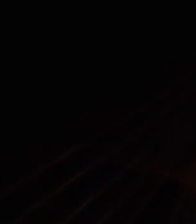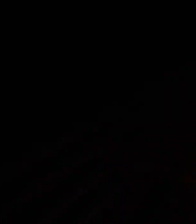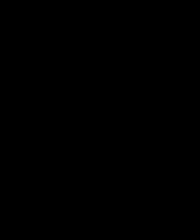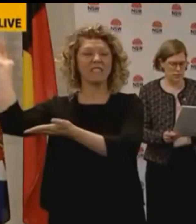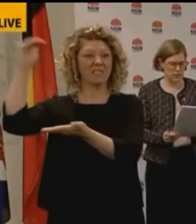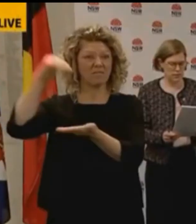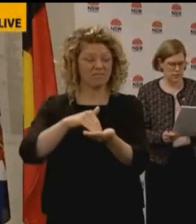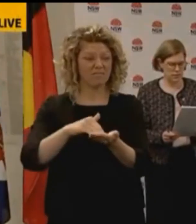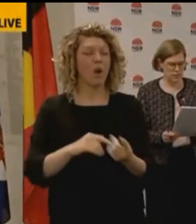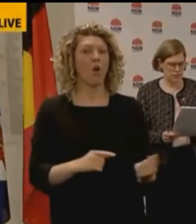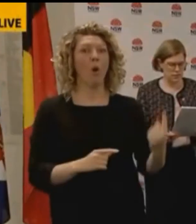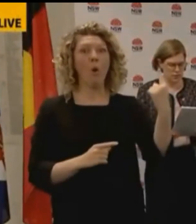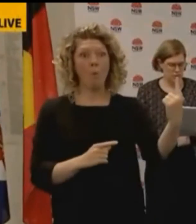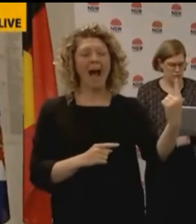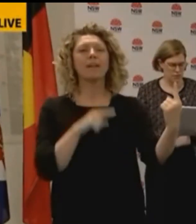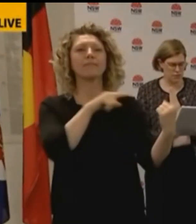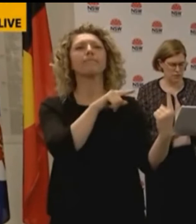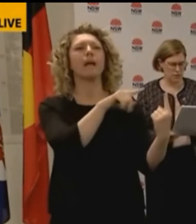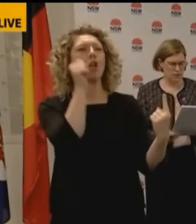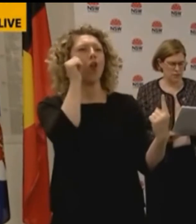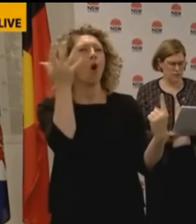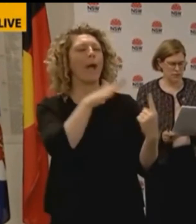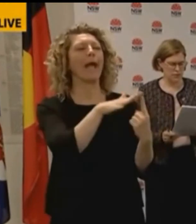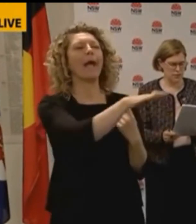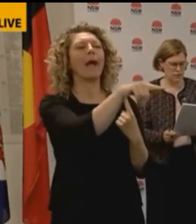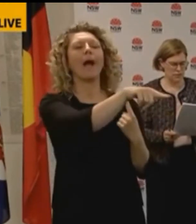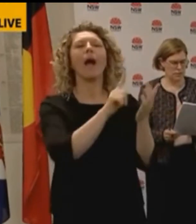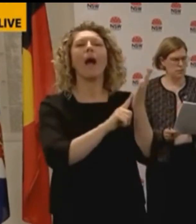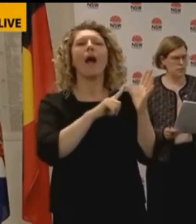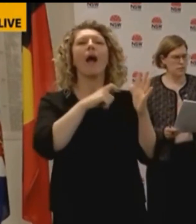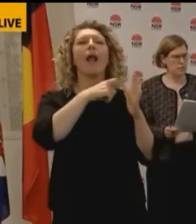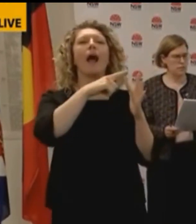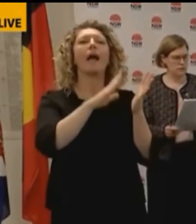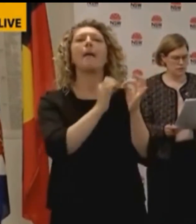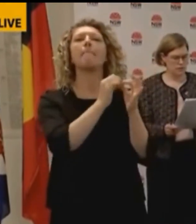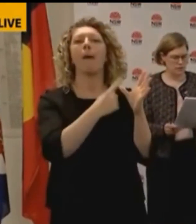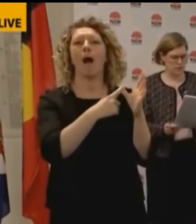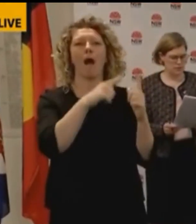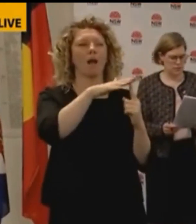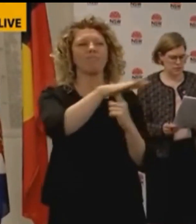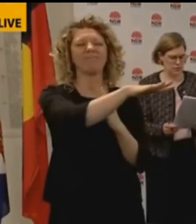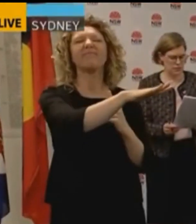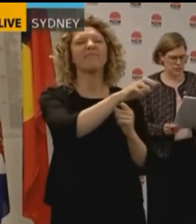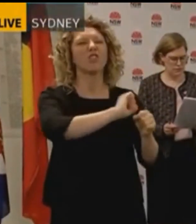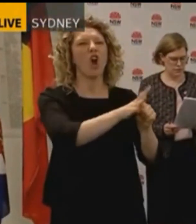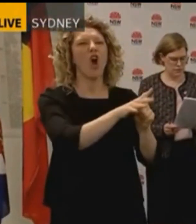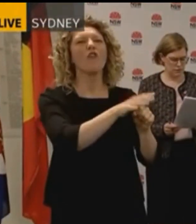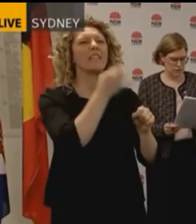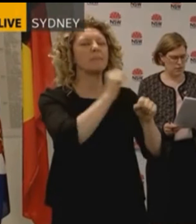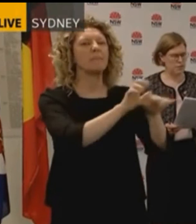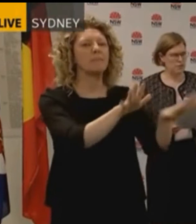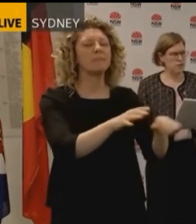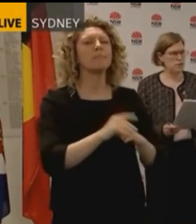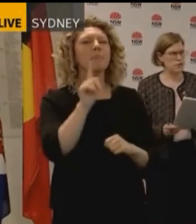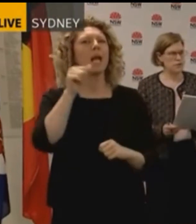This case is linked to an existing cluster in Lakemba which is positive, however we have had a couple of cases